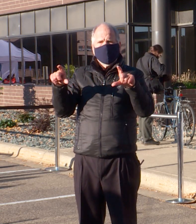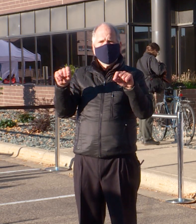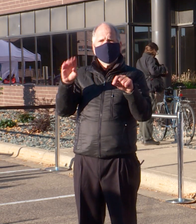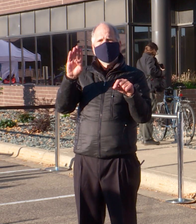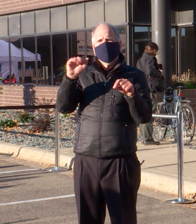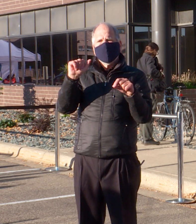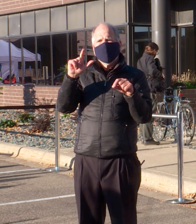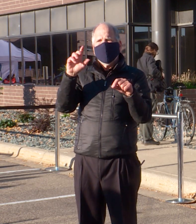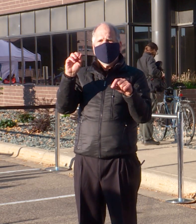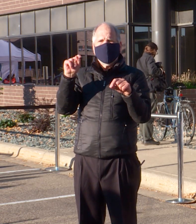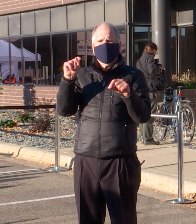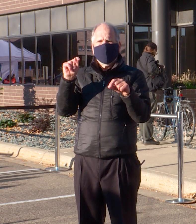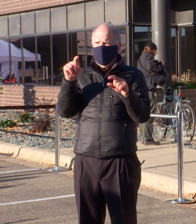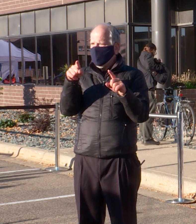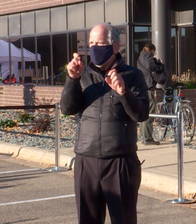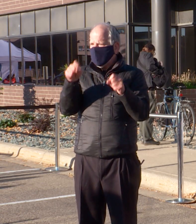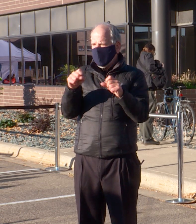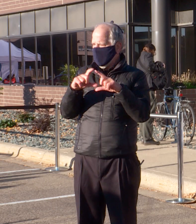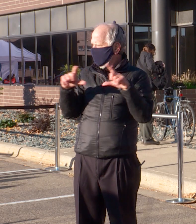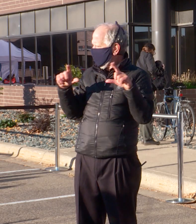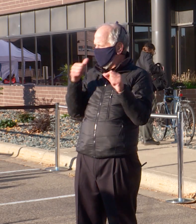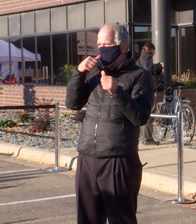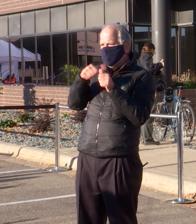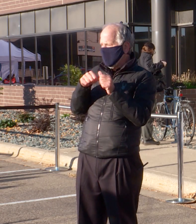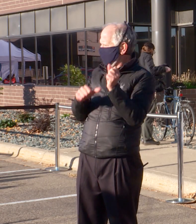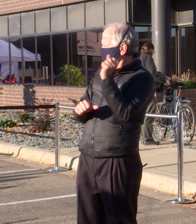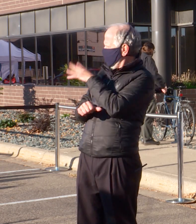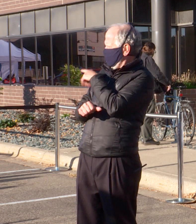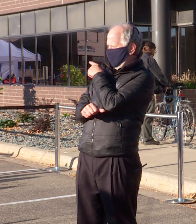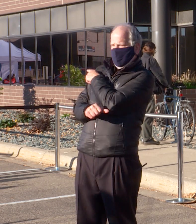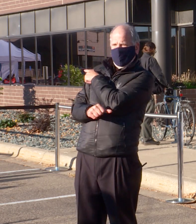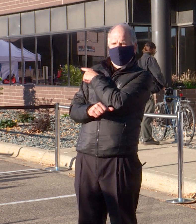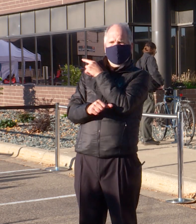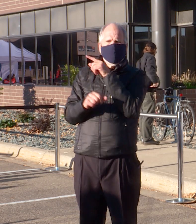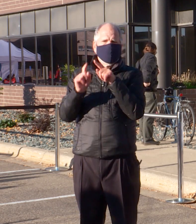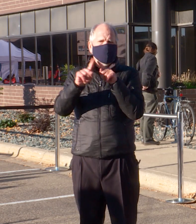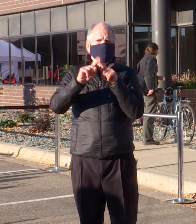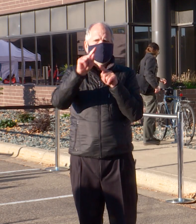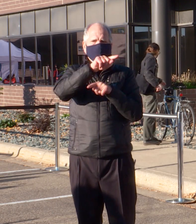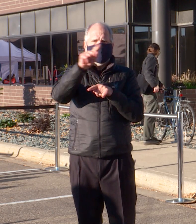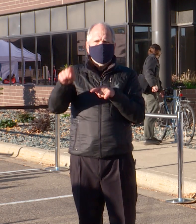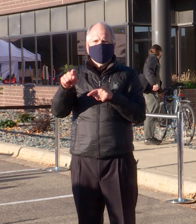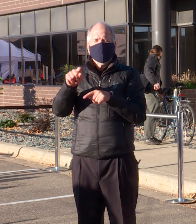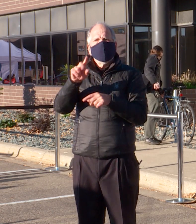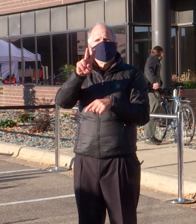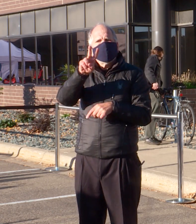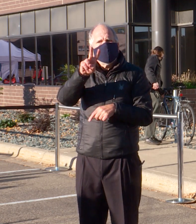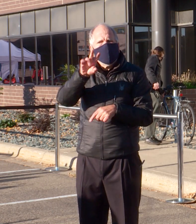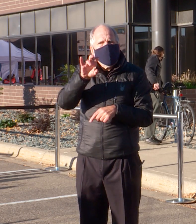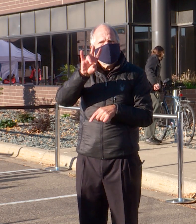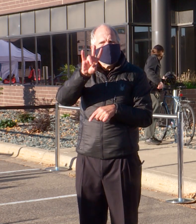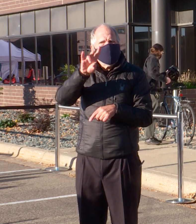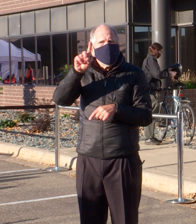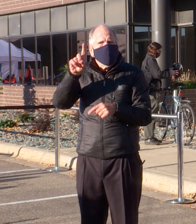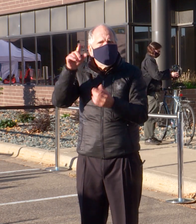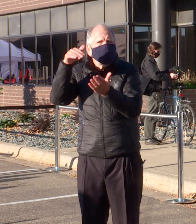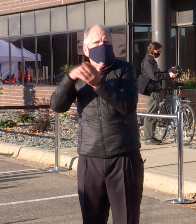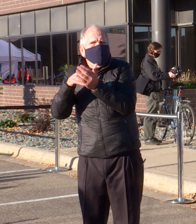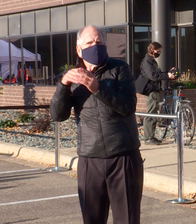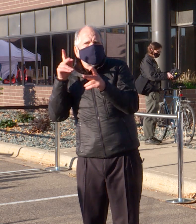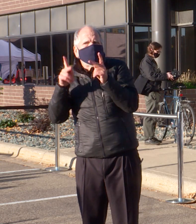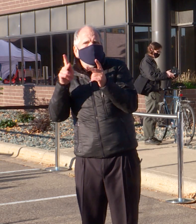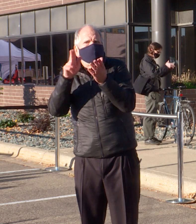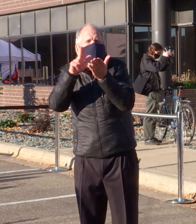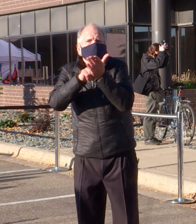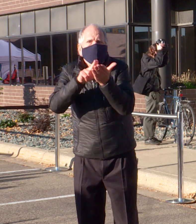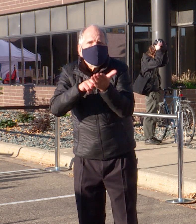But we do have, as of that cutoff, about 271,000 pre-registered voters. With that number then we definitely